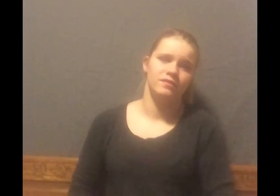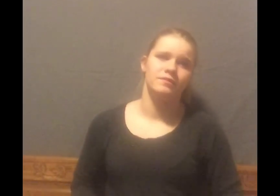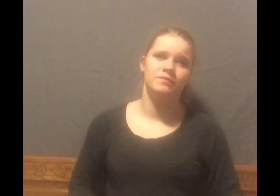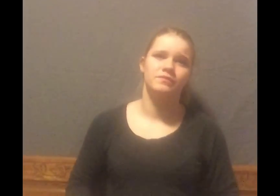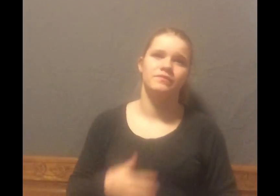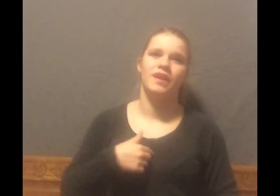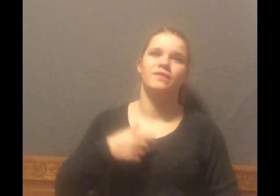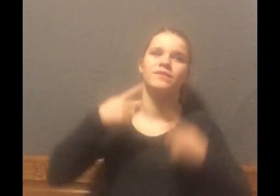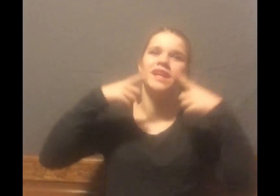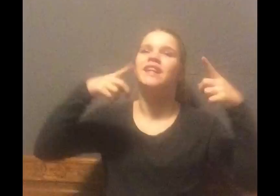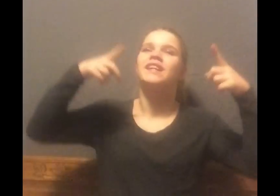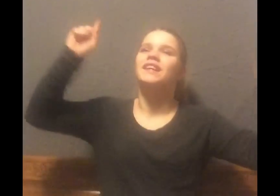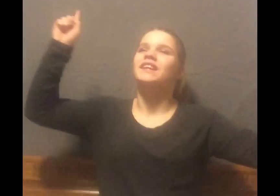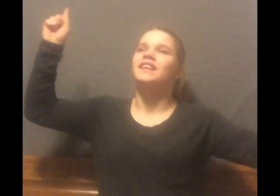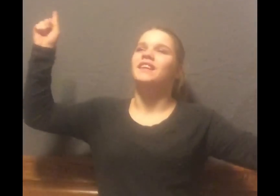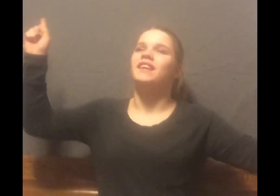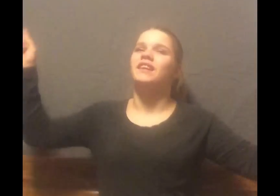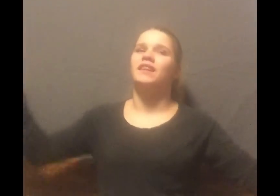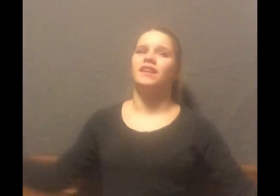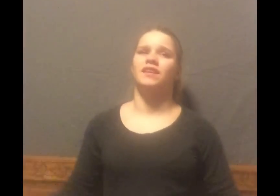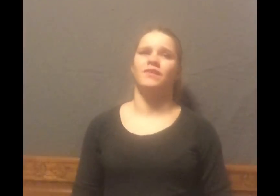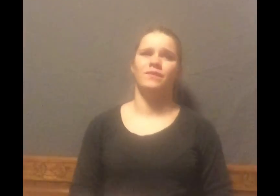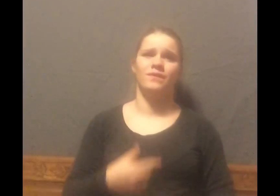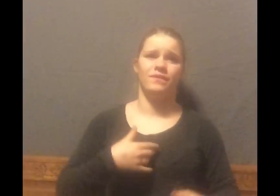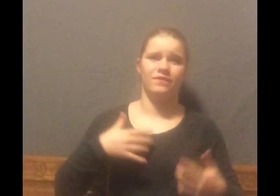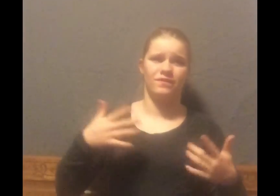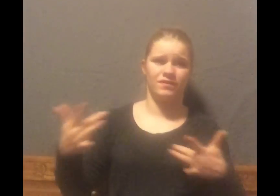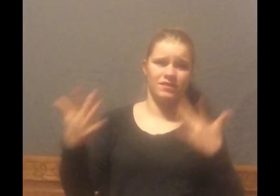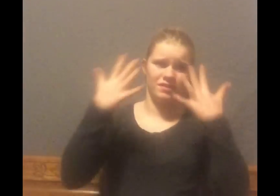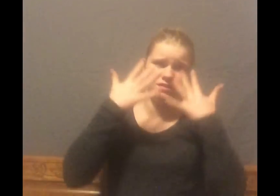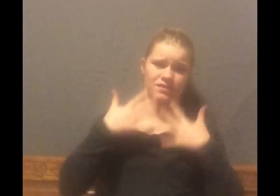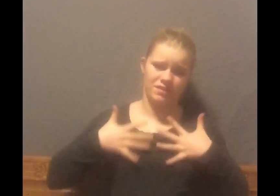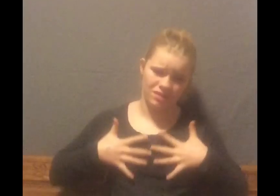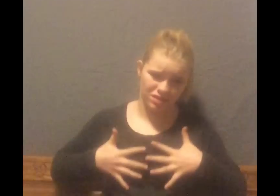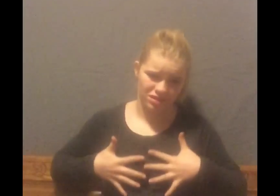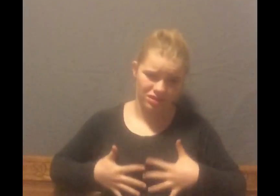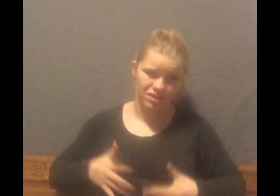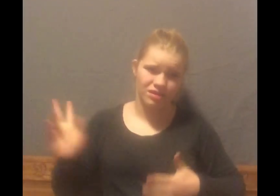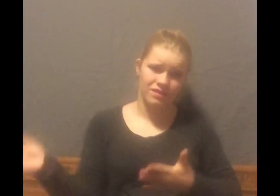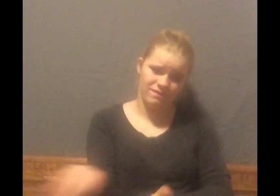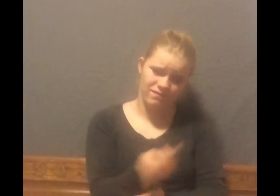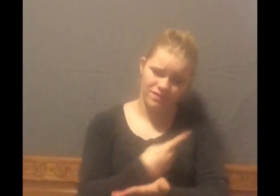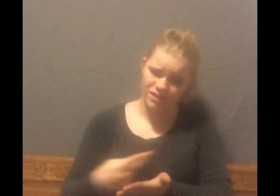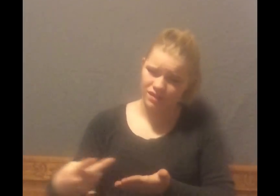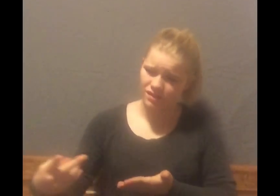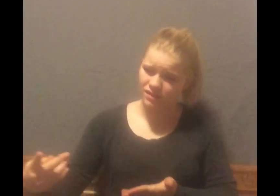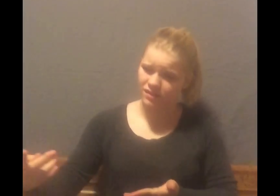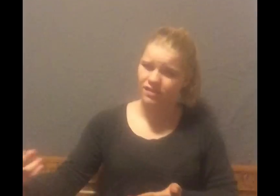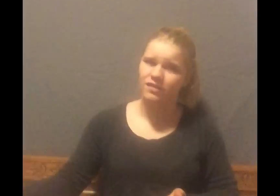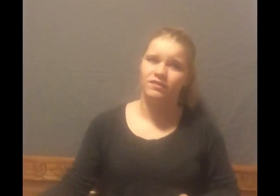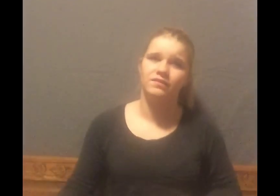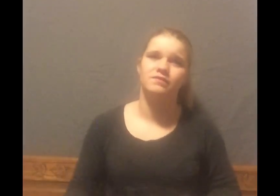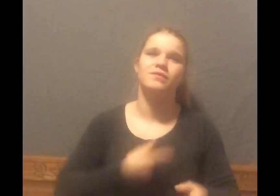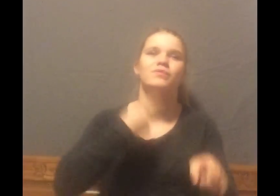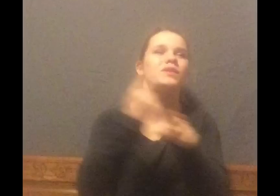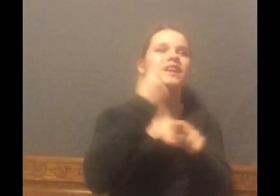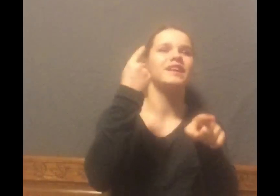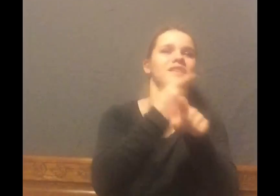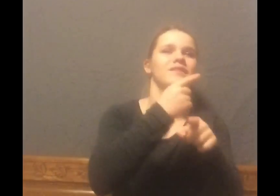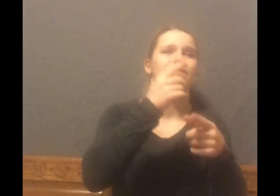I've won and I've lost I got it